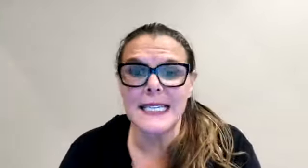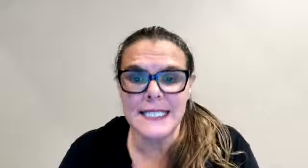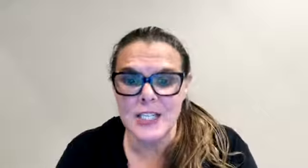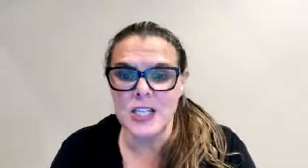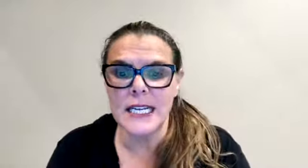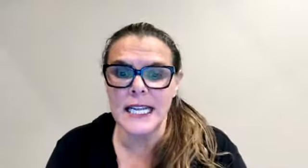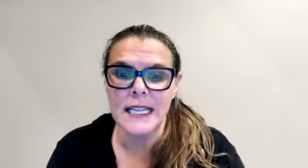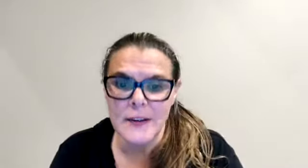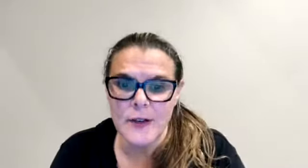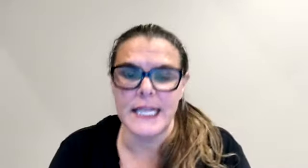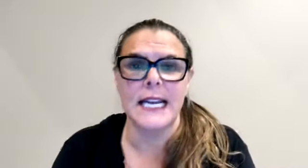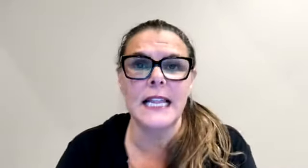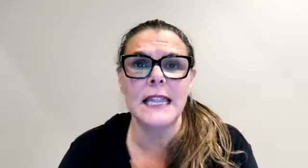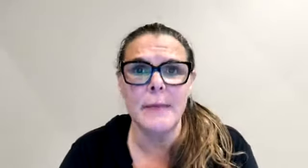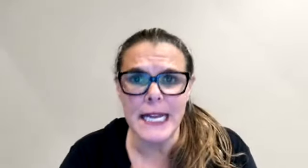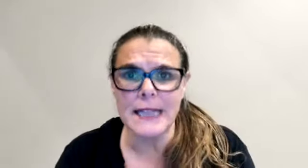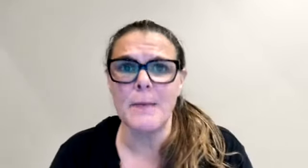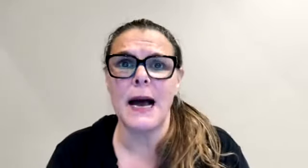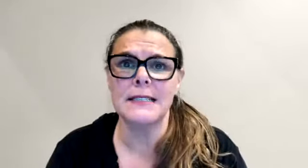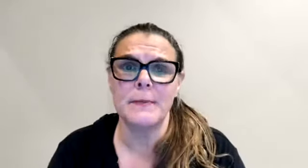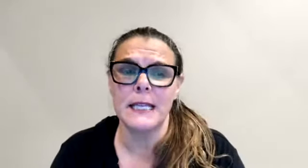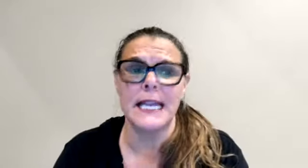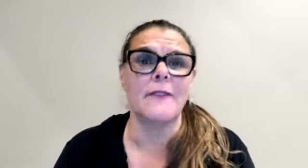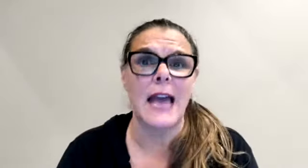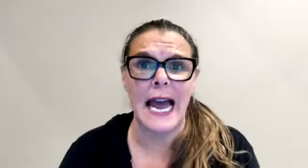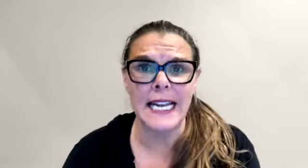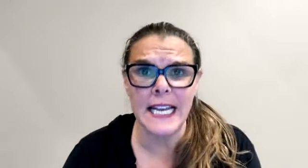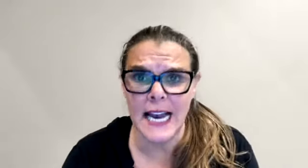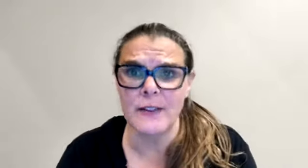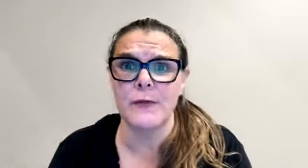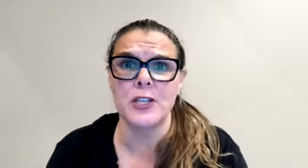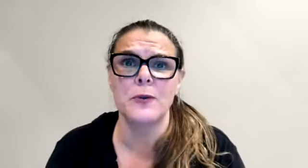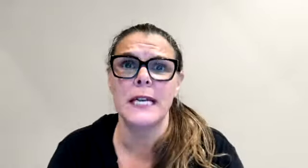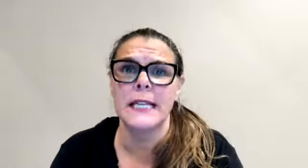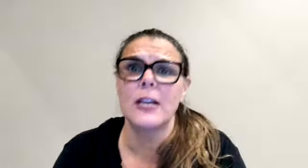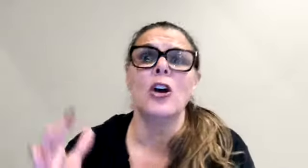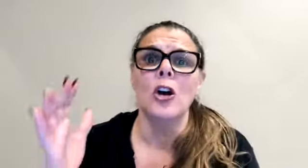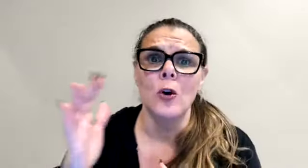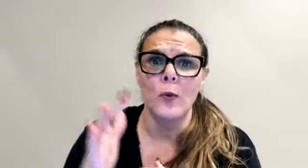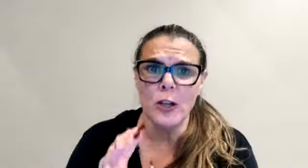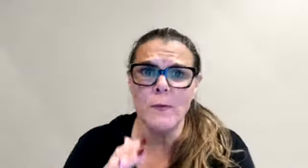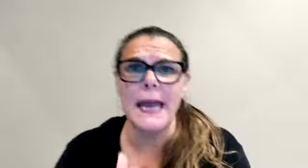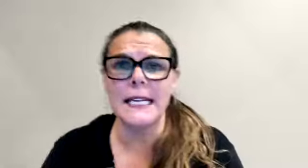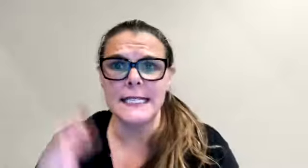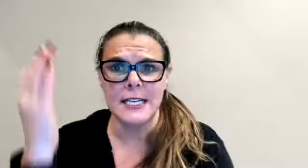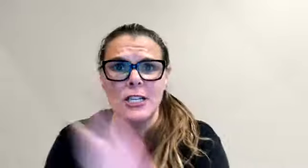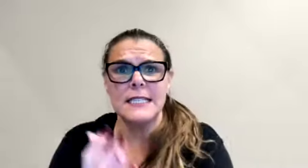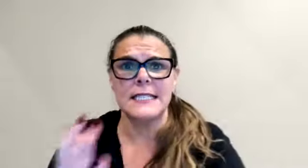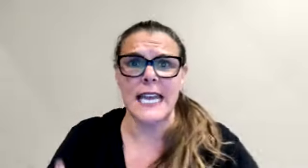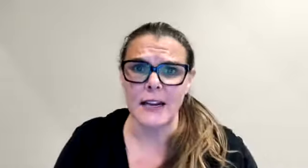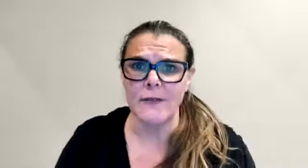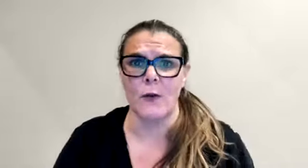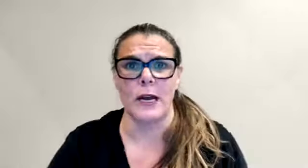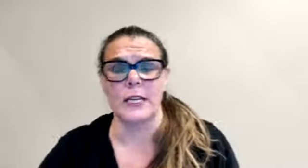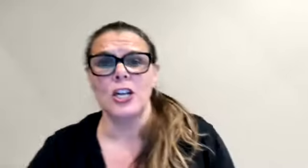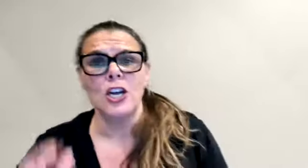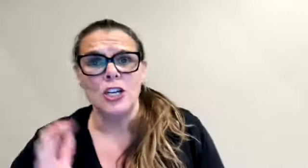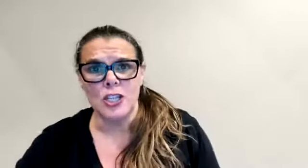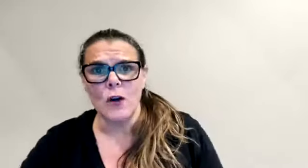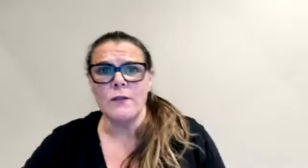decision and live with it. Eliminate the possibility of any kind of retreat. Like, when you make a decision, stand for it. Don't